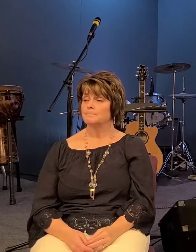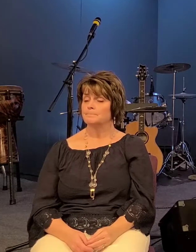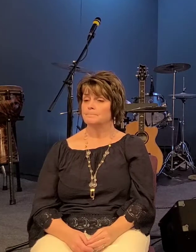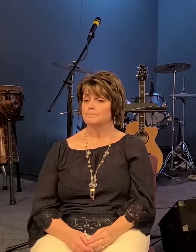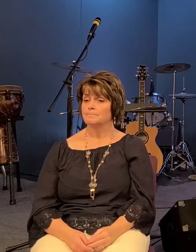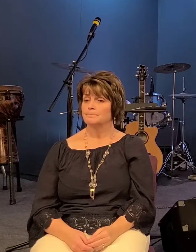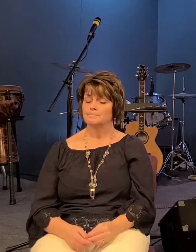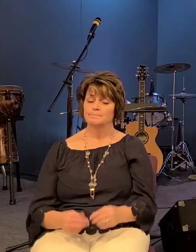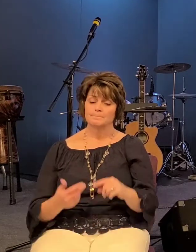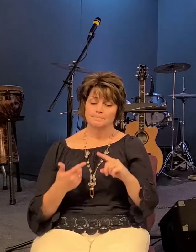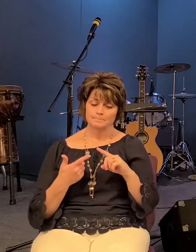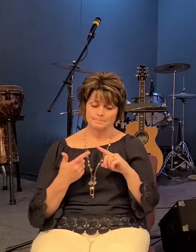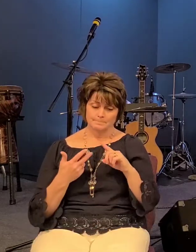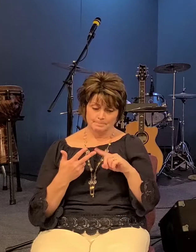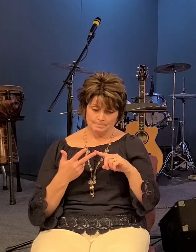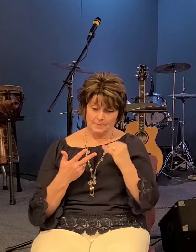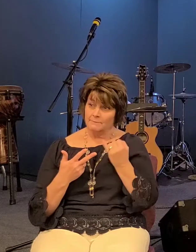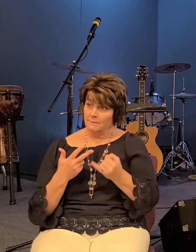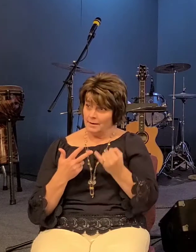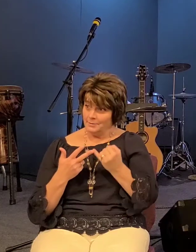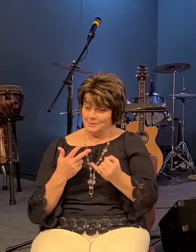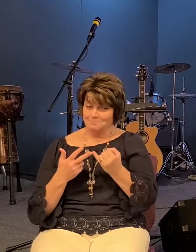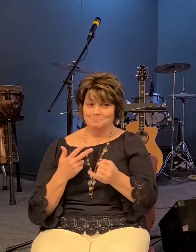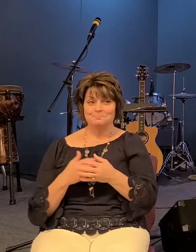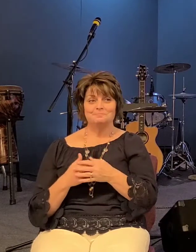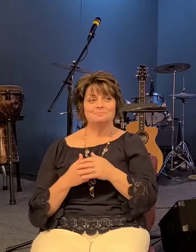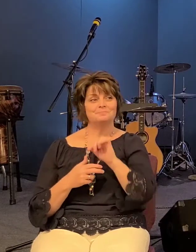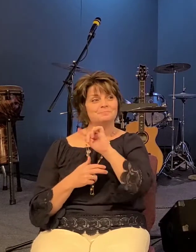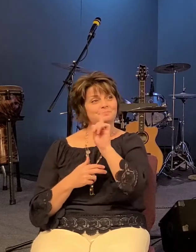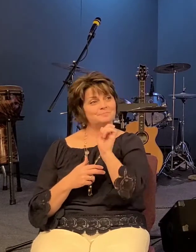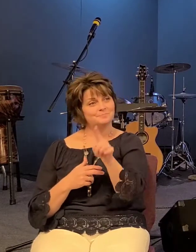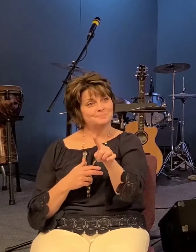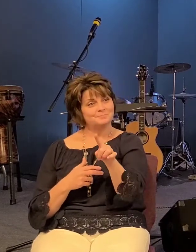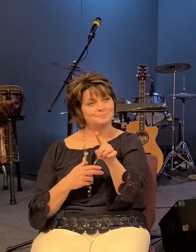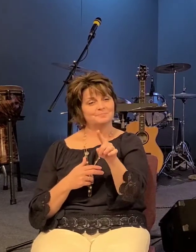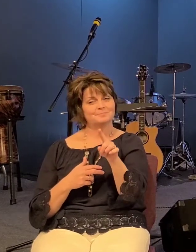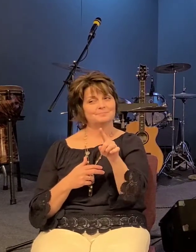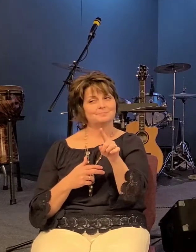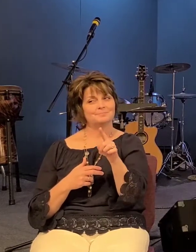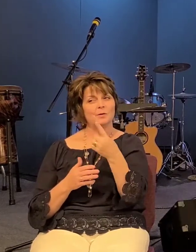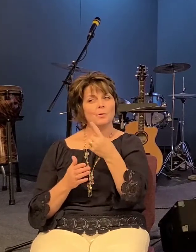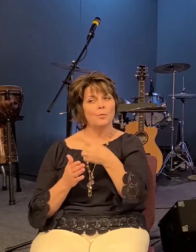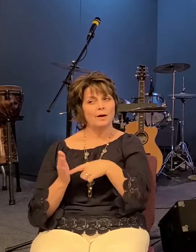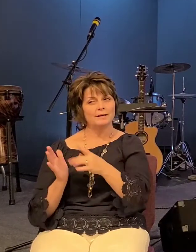and finally what is jesus saying to you today